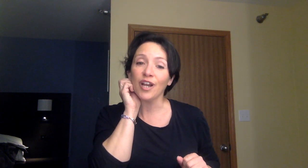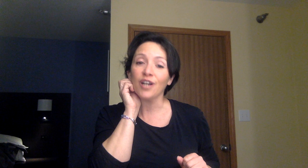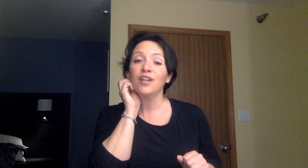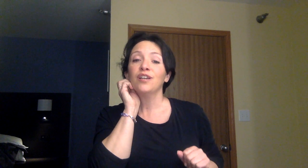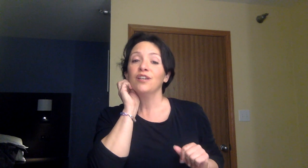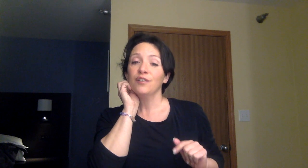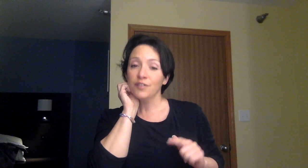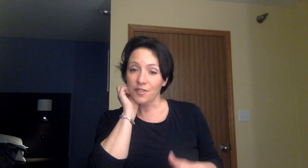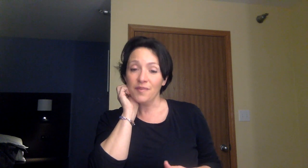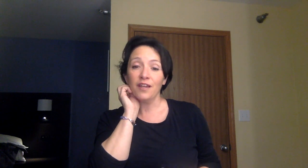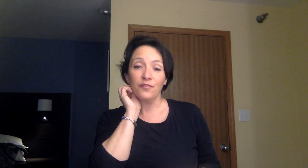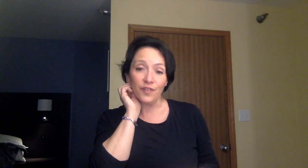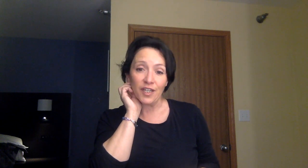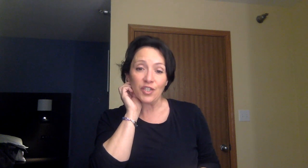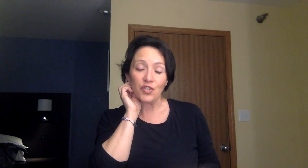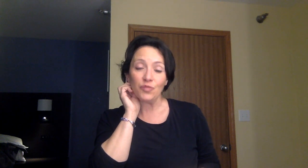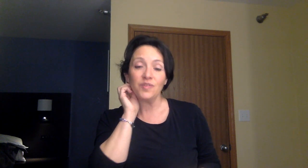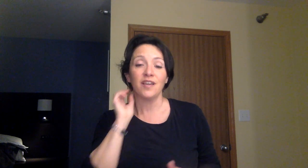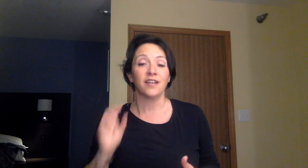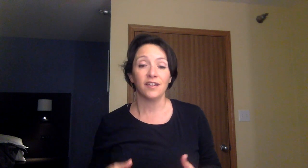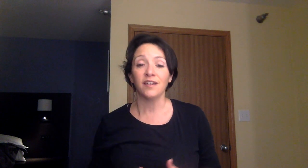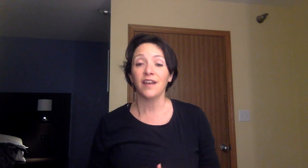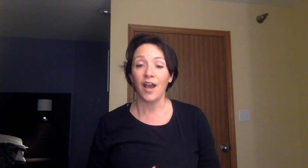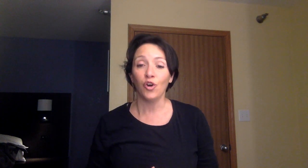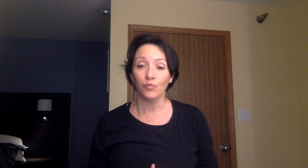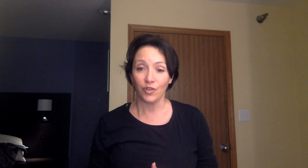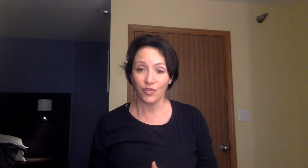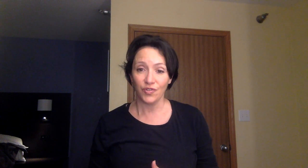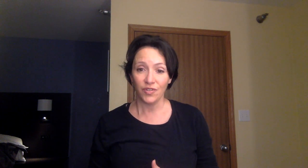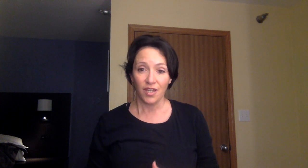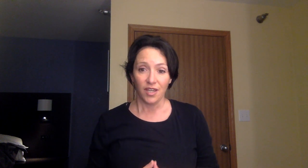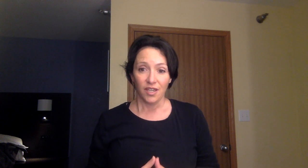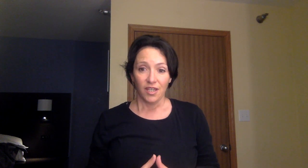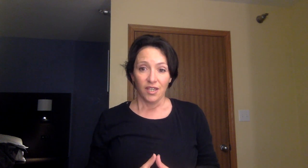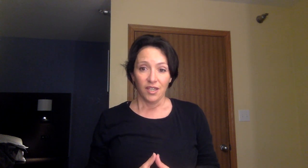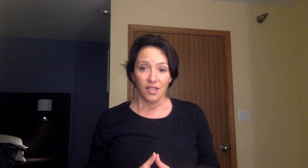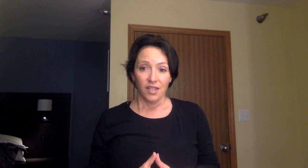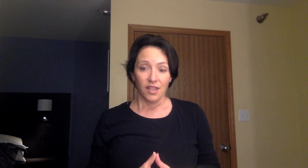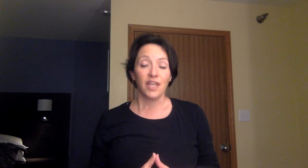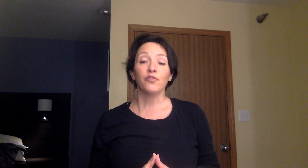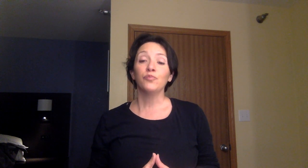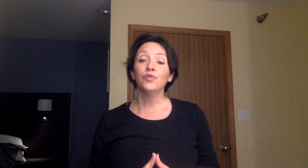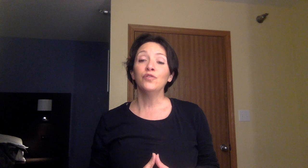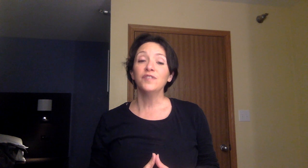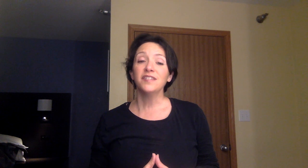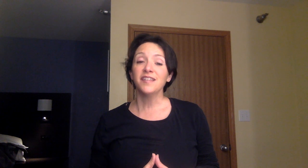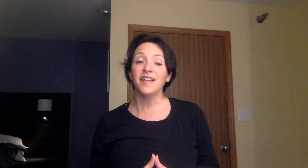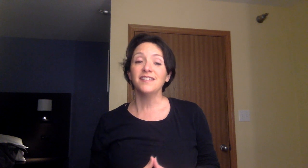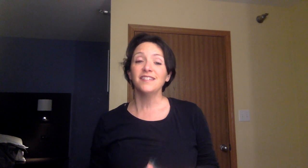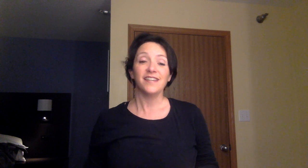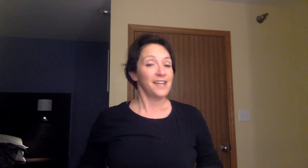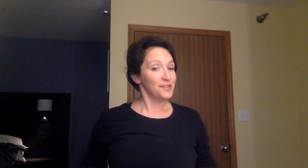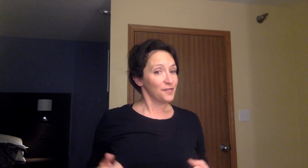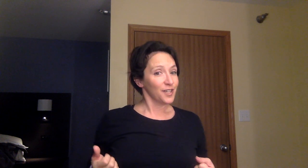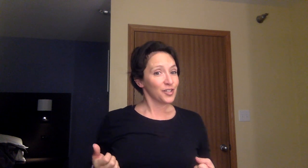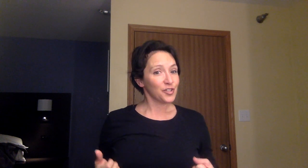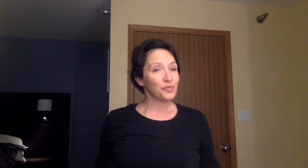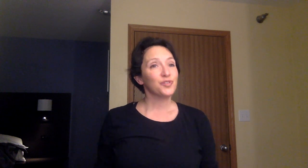to be on feeding tubes and I need an at-home nurse. They removed the tent and the feeding tubes